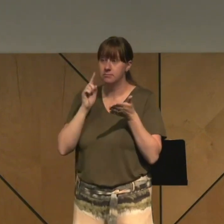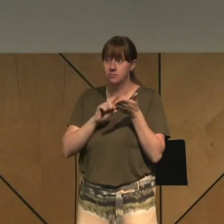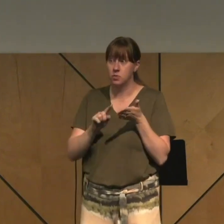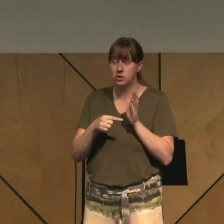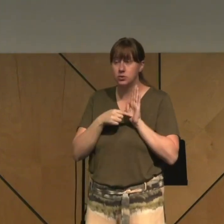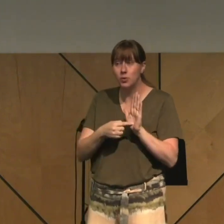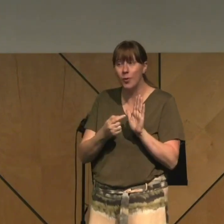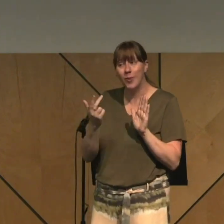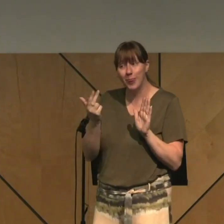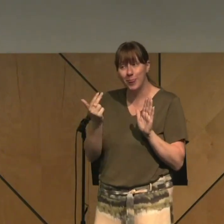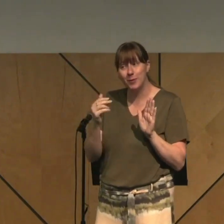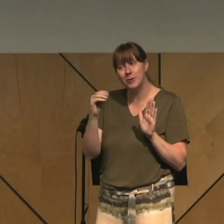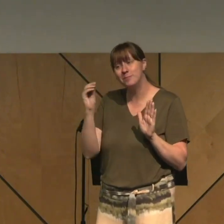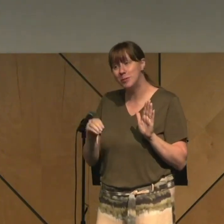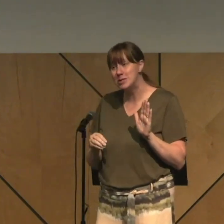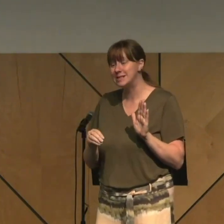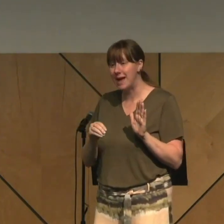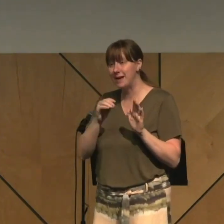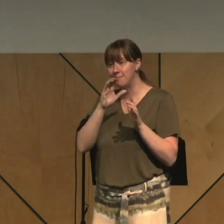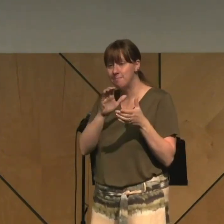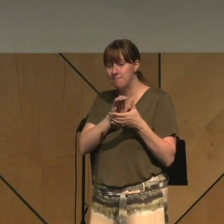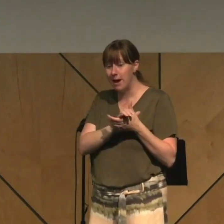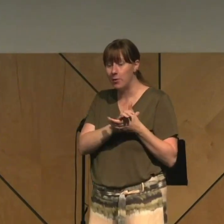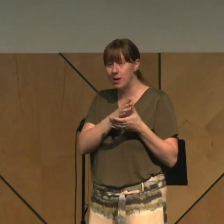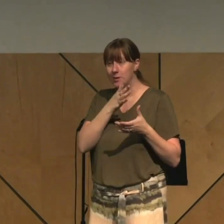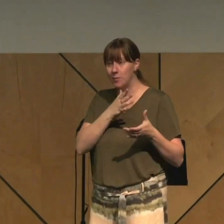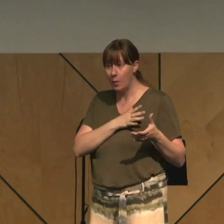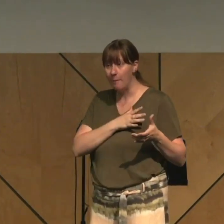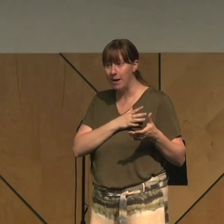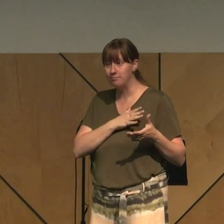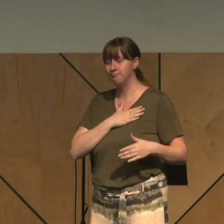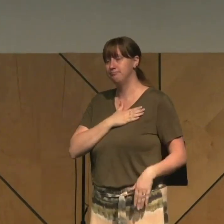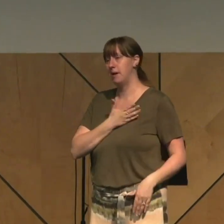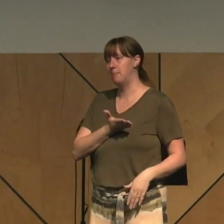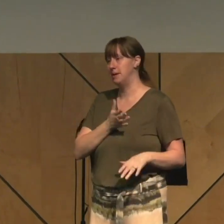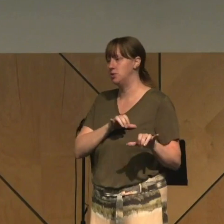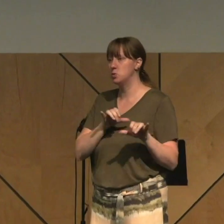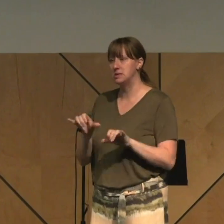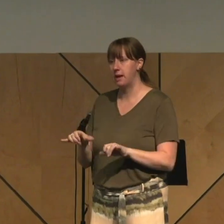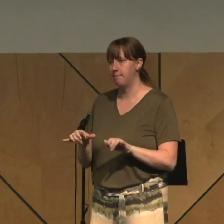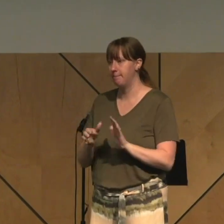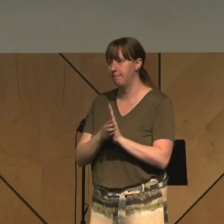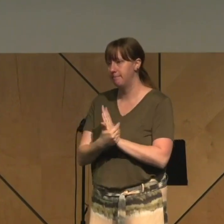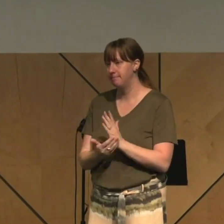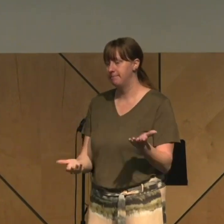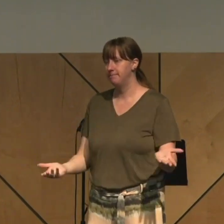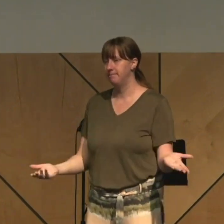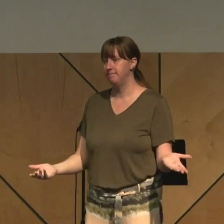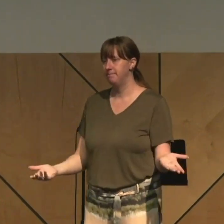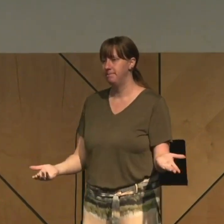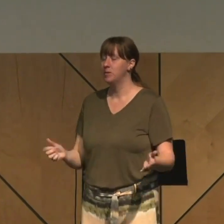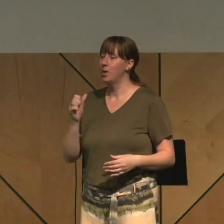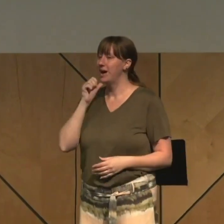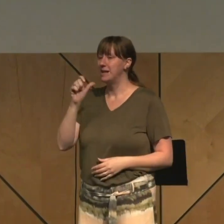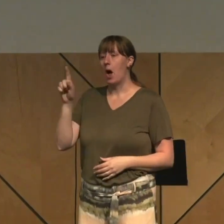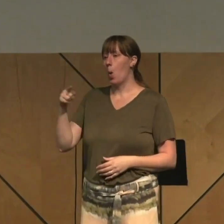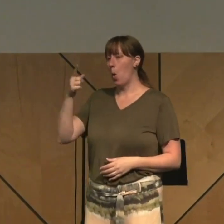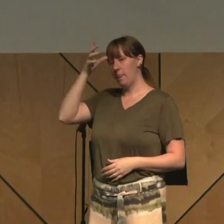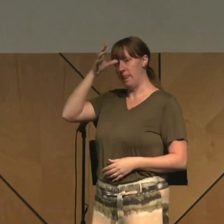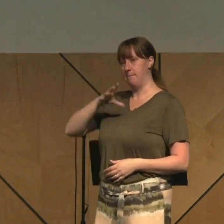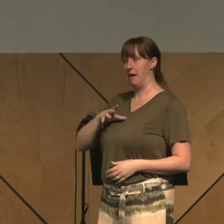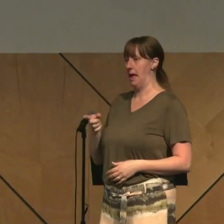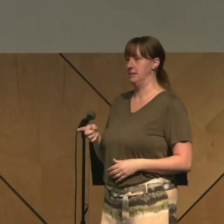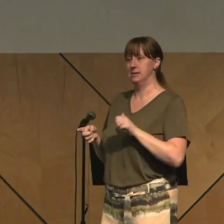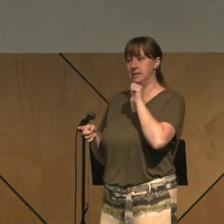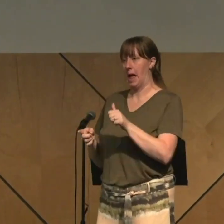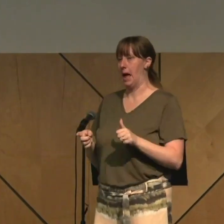showed that 13% of married women admit to the same thing. So, it's not just a guy's struggle. The book